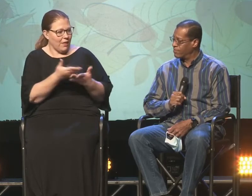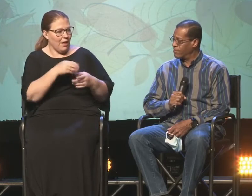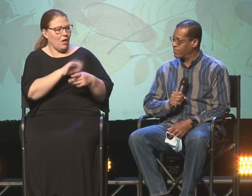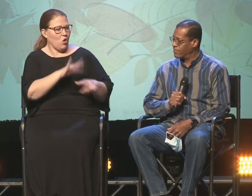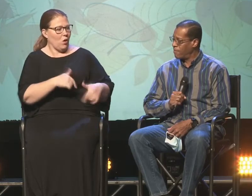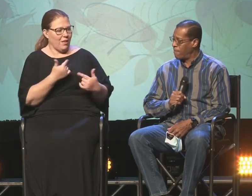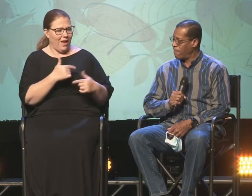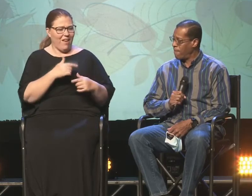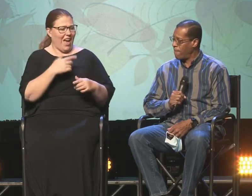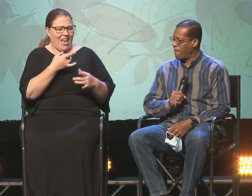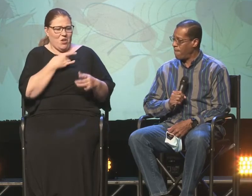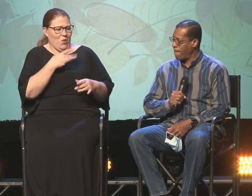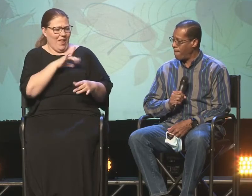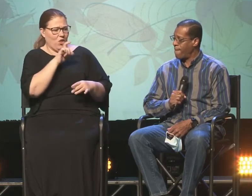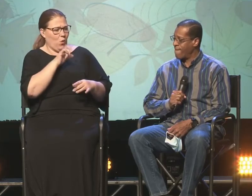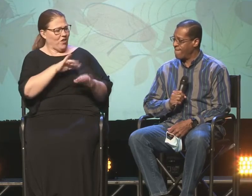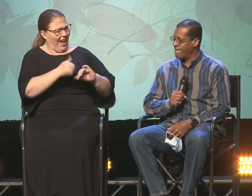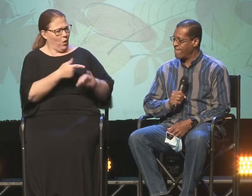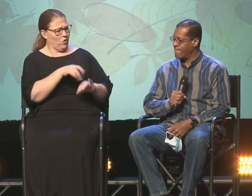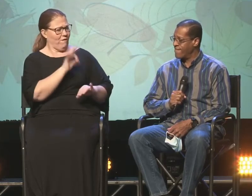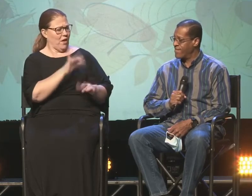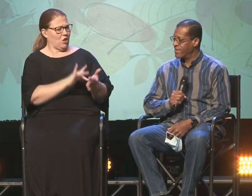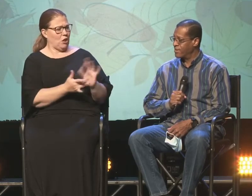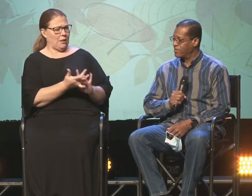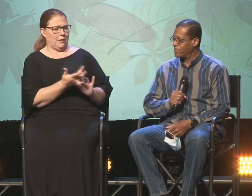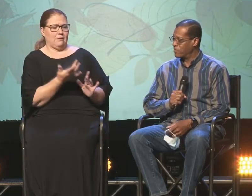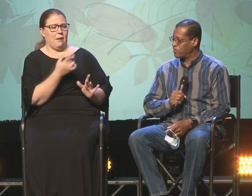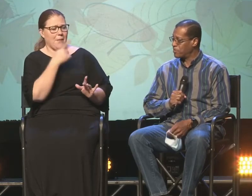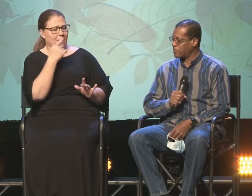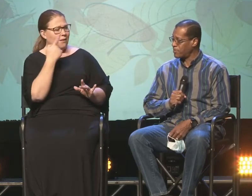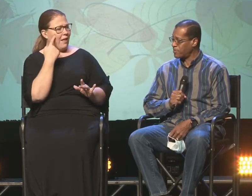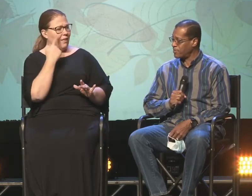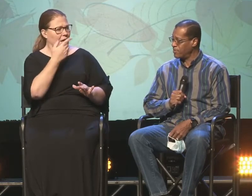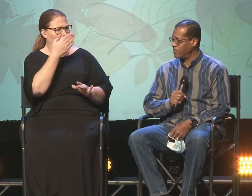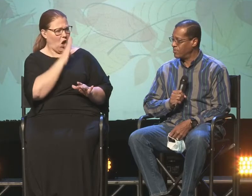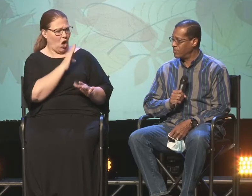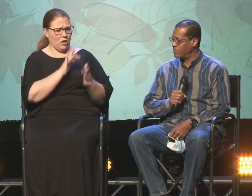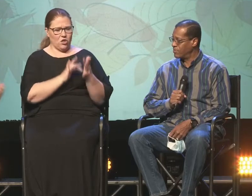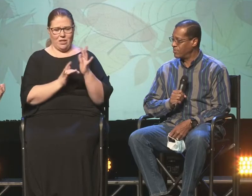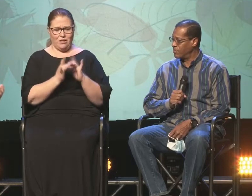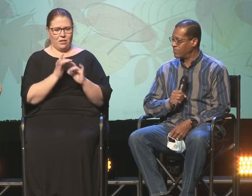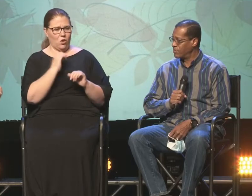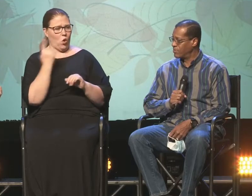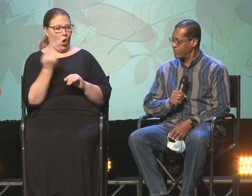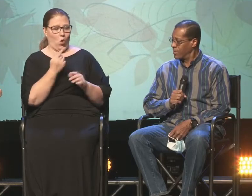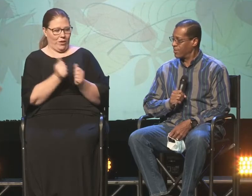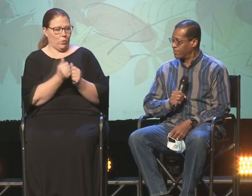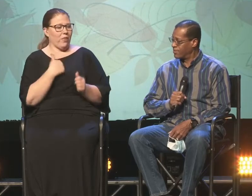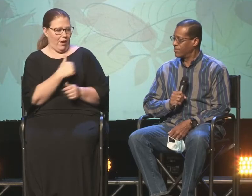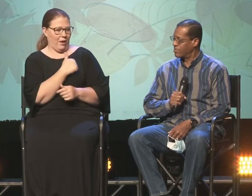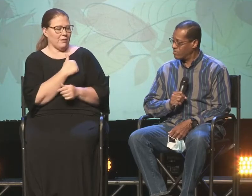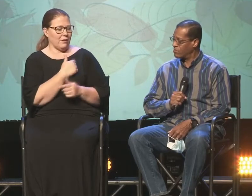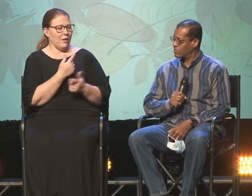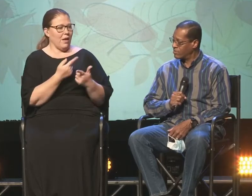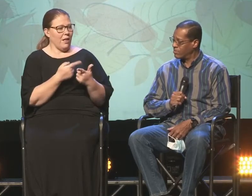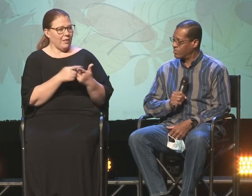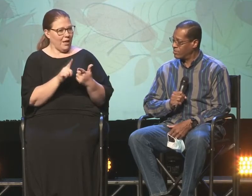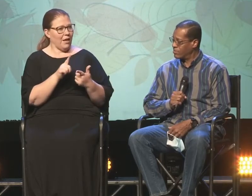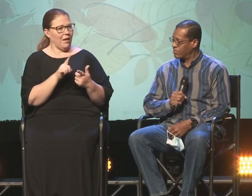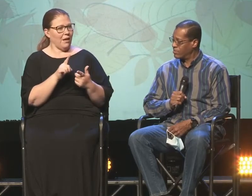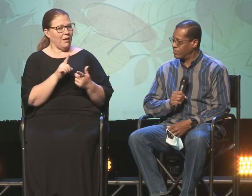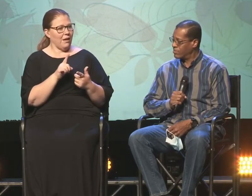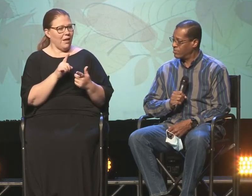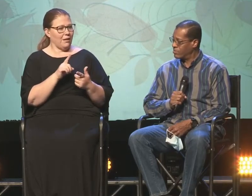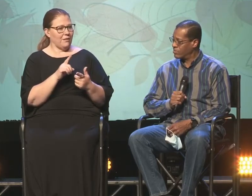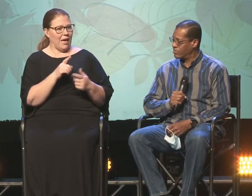you find Jesus? Because I just, I think that God, Jesus are always present with us. And then there does come a point